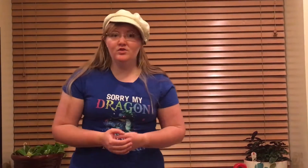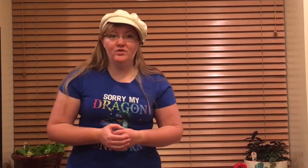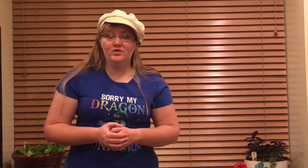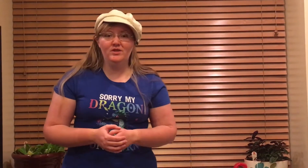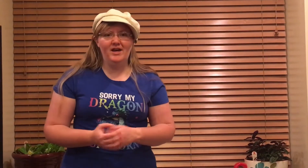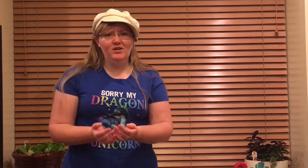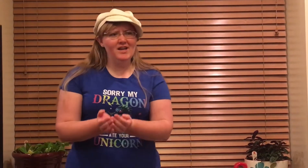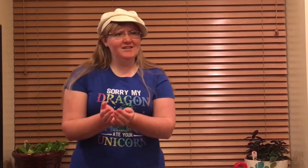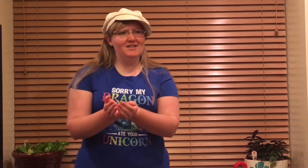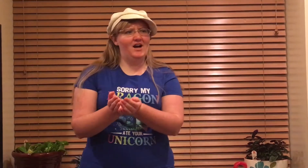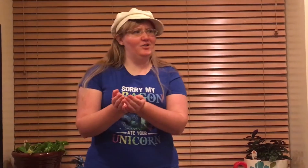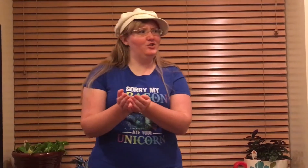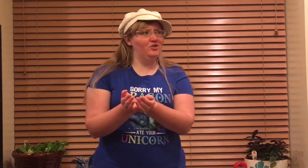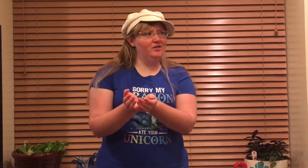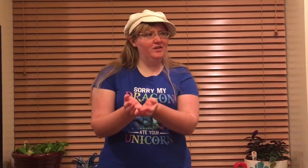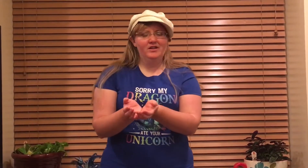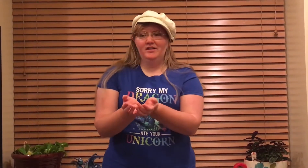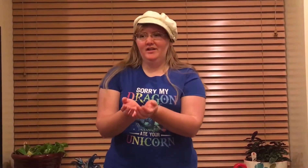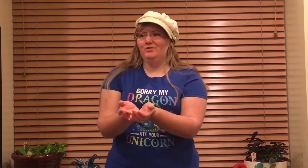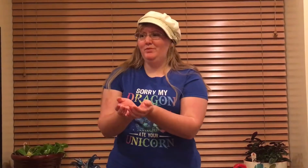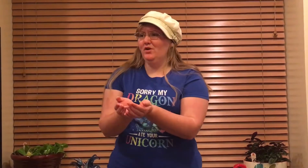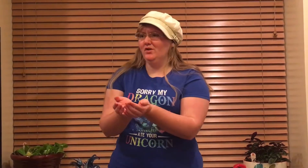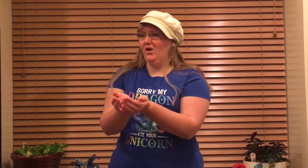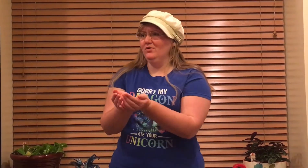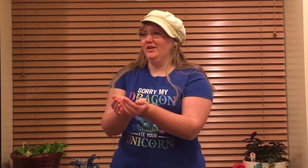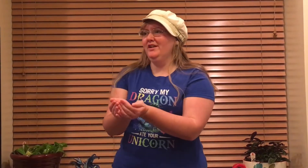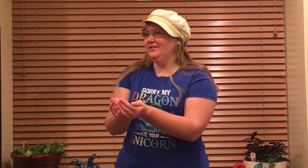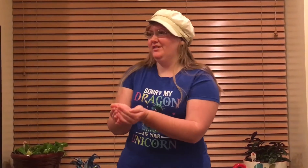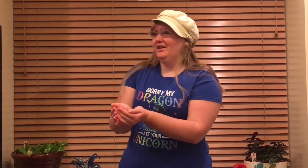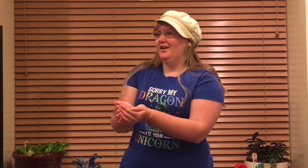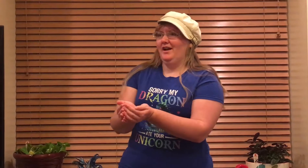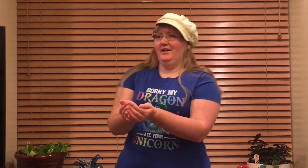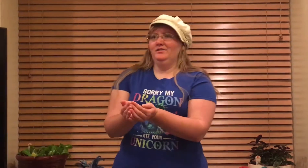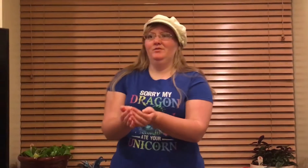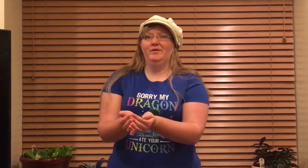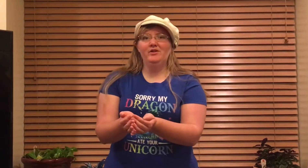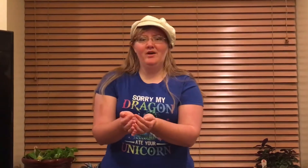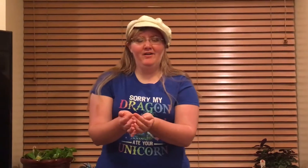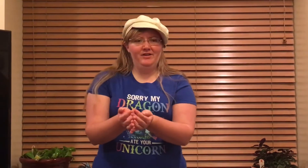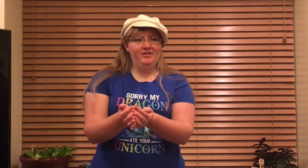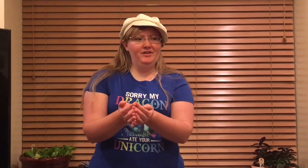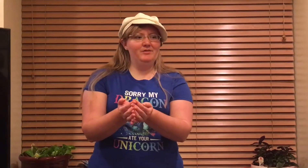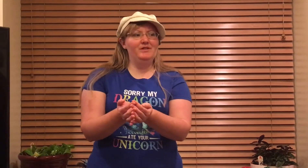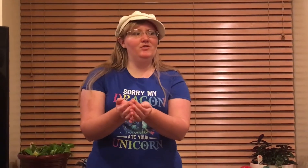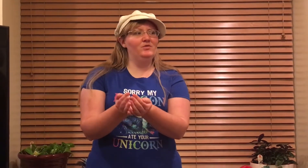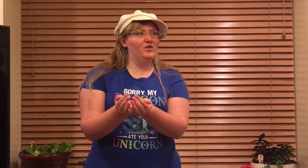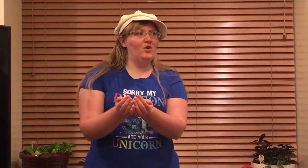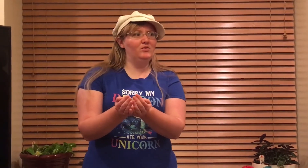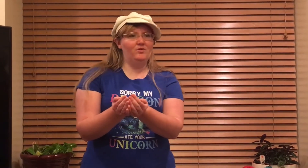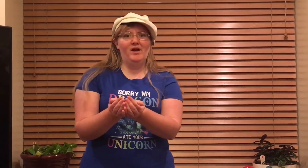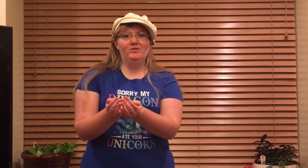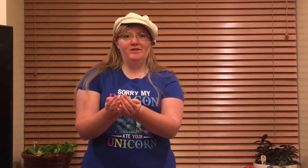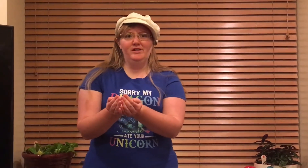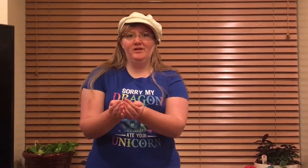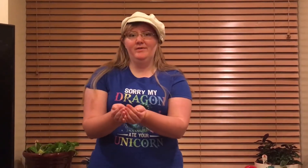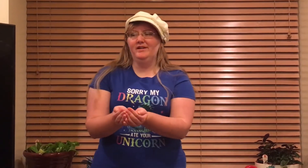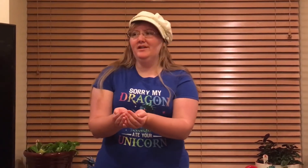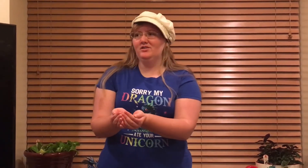shouldn't do that. Yes, I should. It's pure gold, isn't it? And we don't have anything to be doing with gold around here, but he has